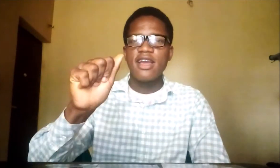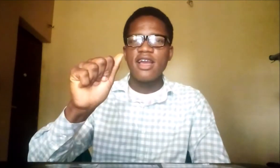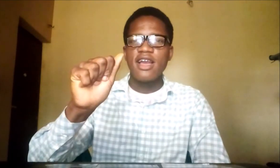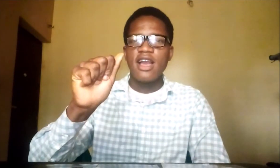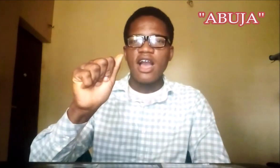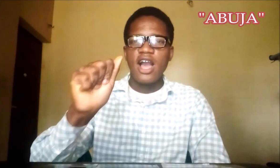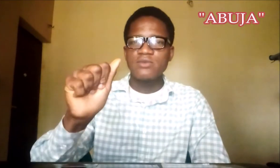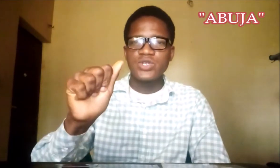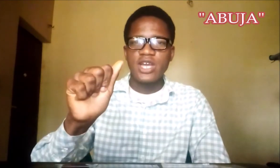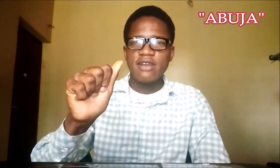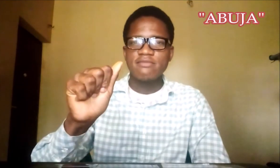A Abuja